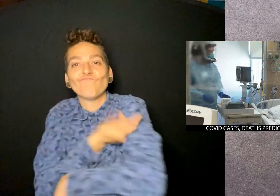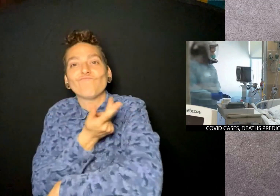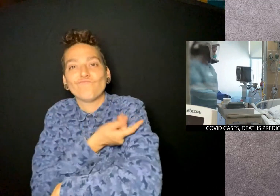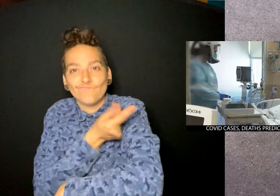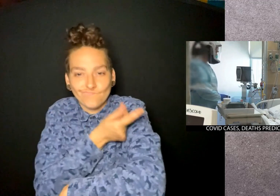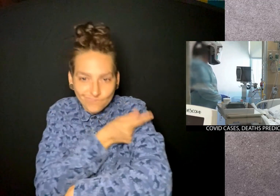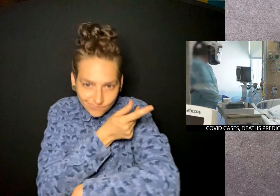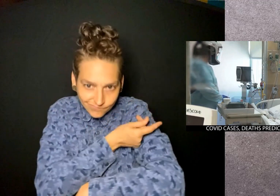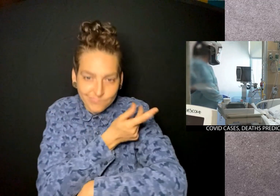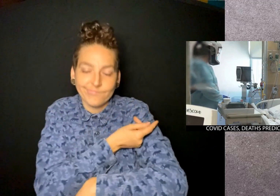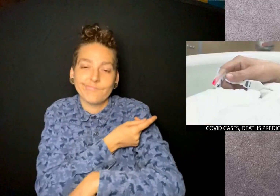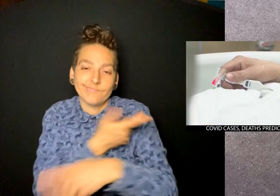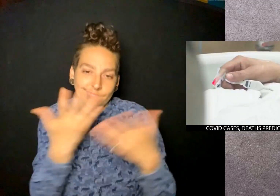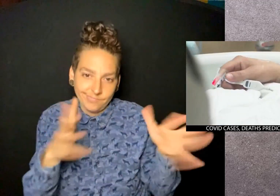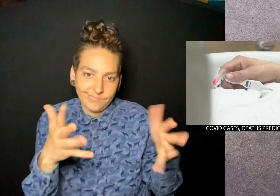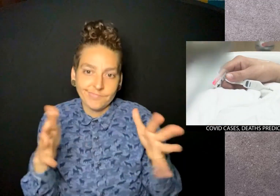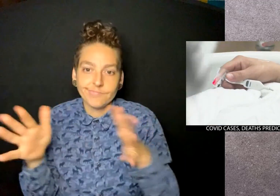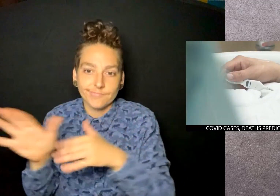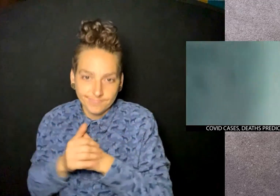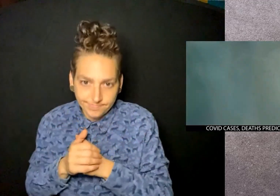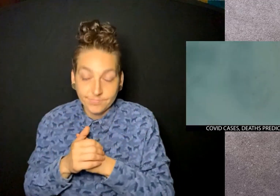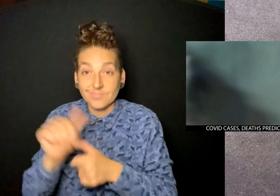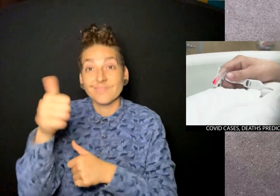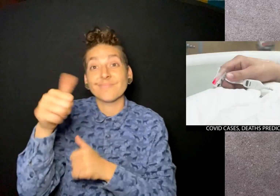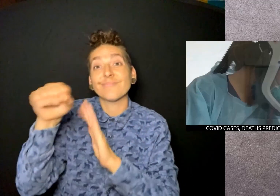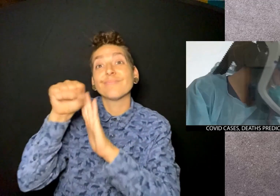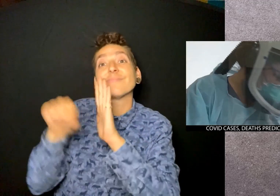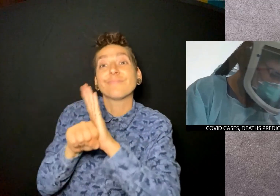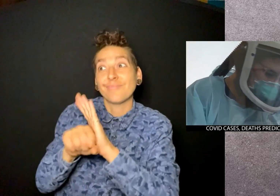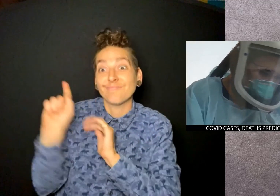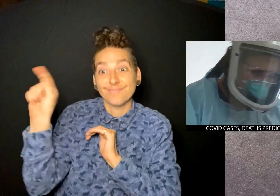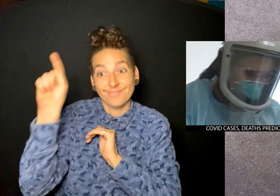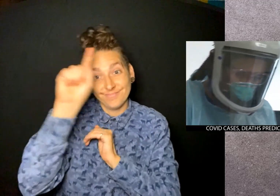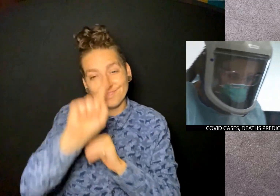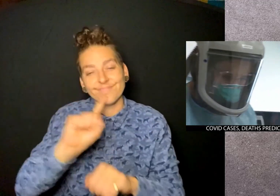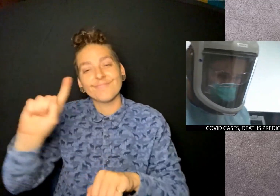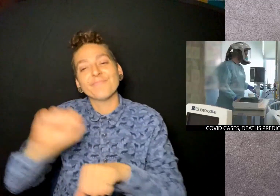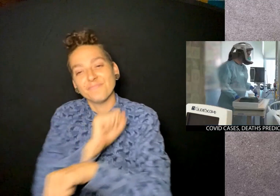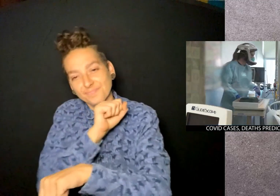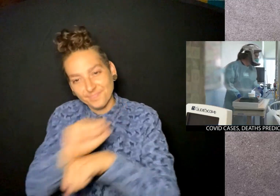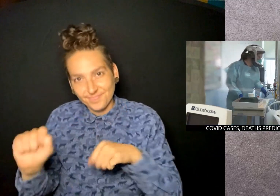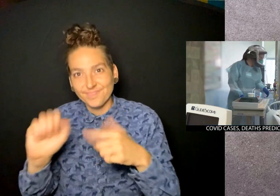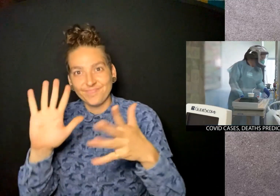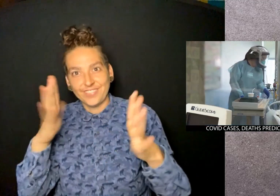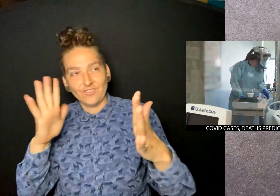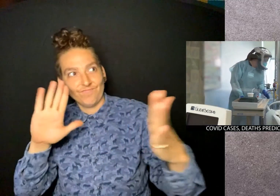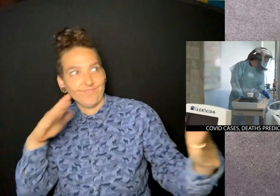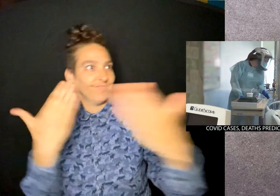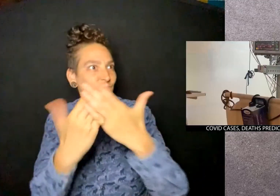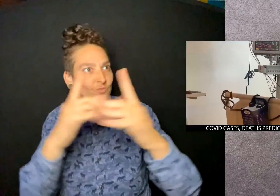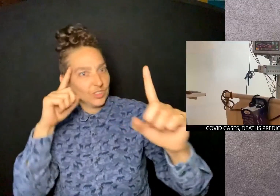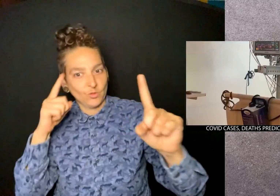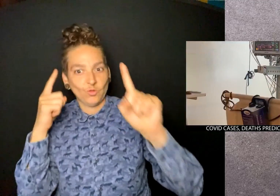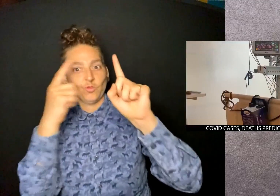in relation to covet 19 and it's all because more and more people are getting vaccinated